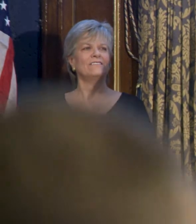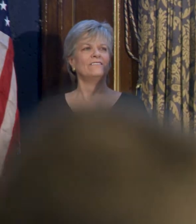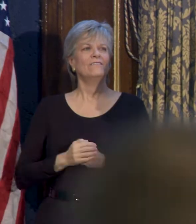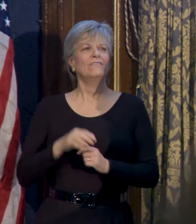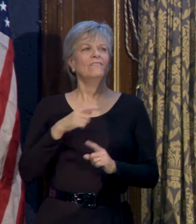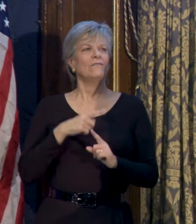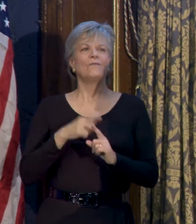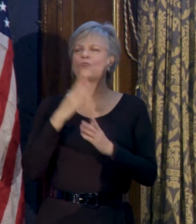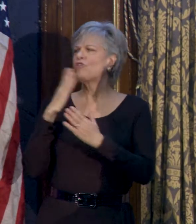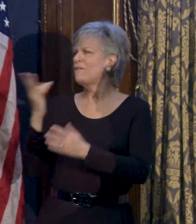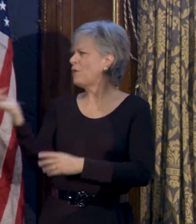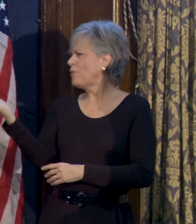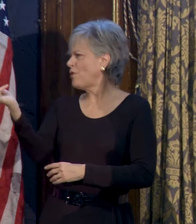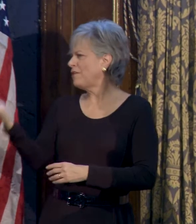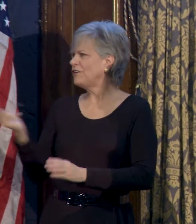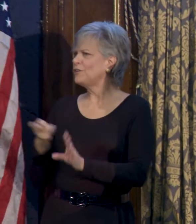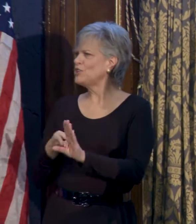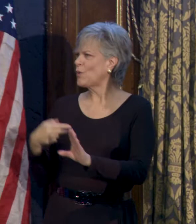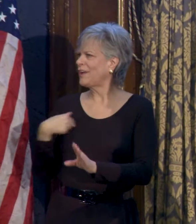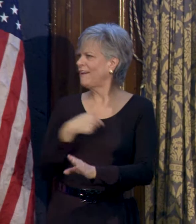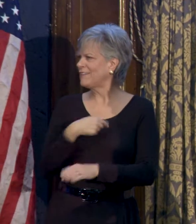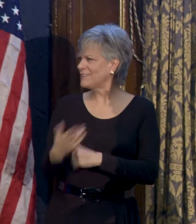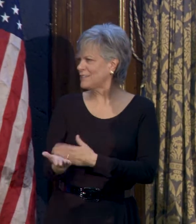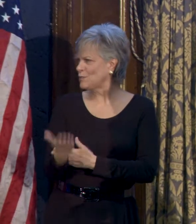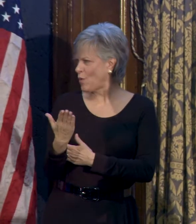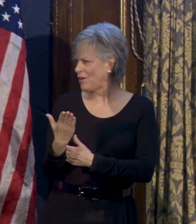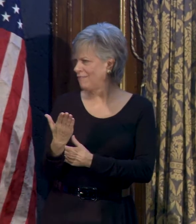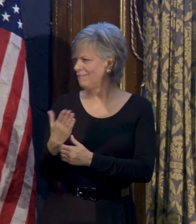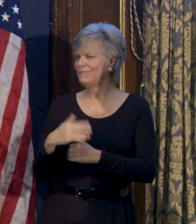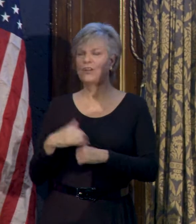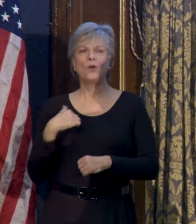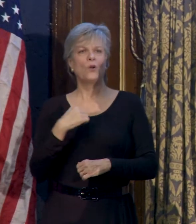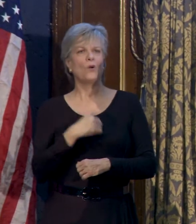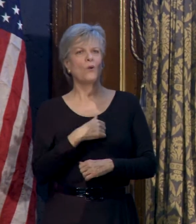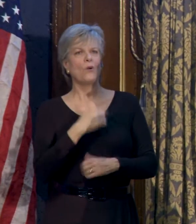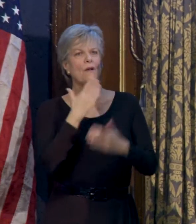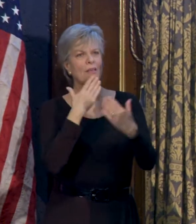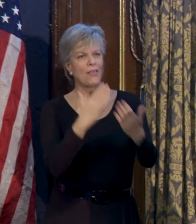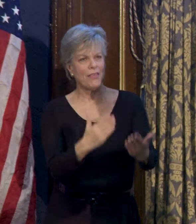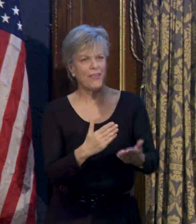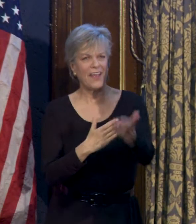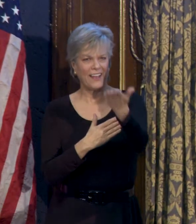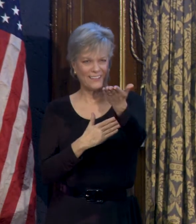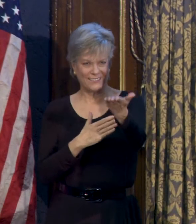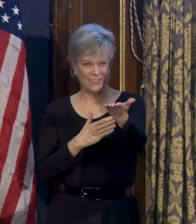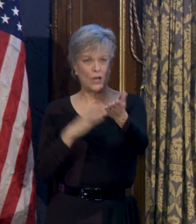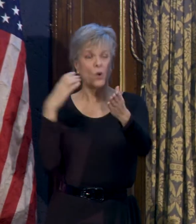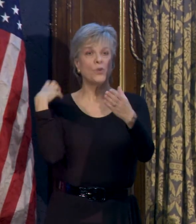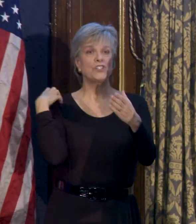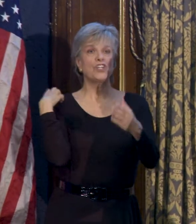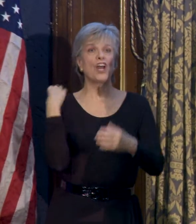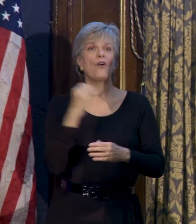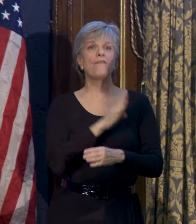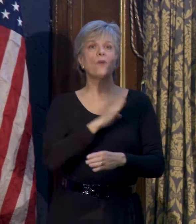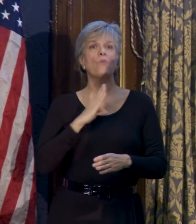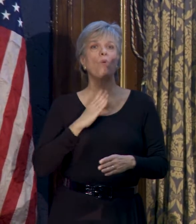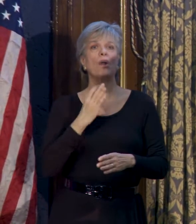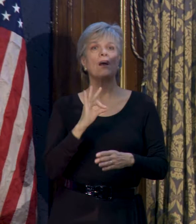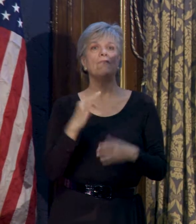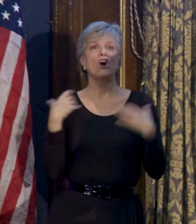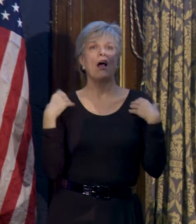I'm grateful to both of them for joining us this morning. We acknowledge Hill Hammock, who's chair of the board of our health and hospital system.